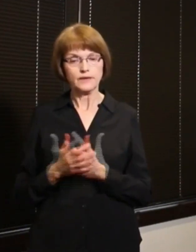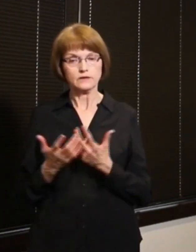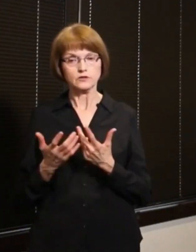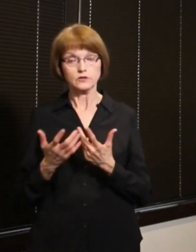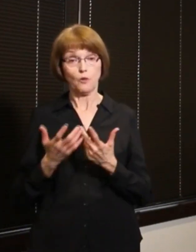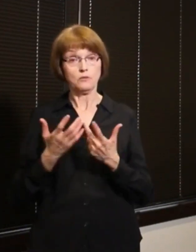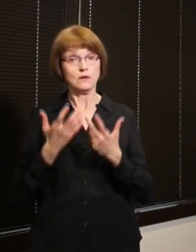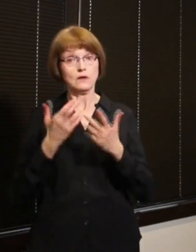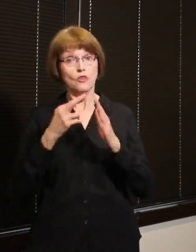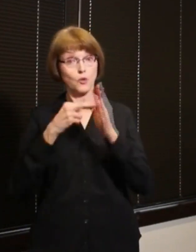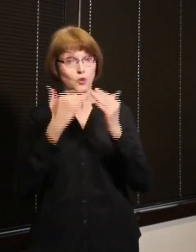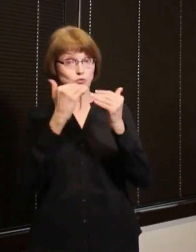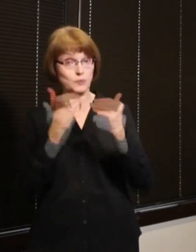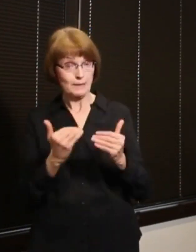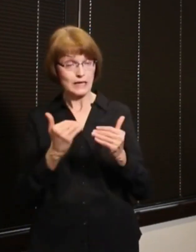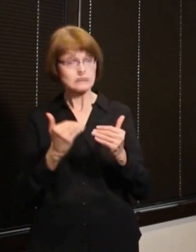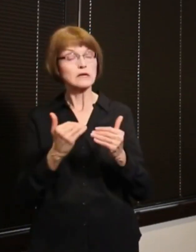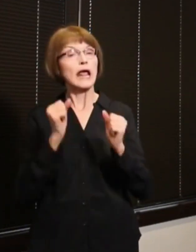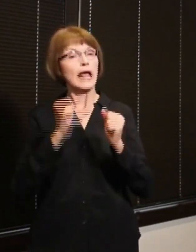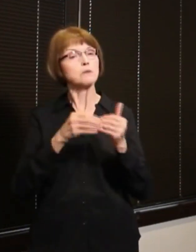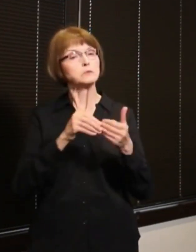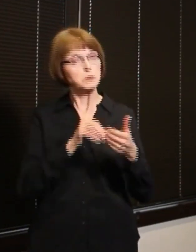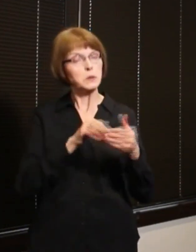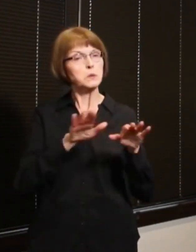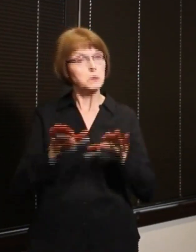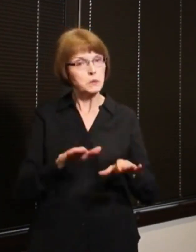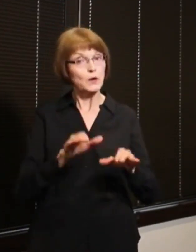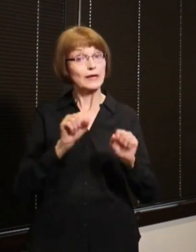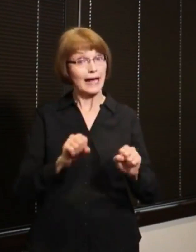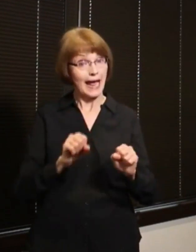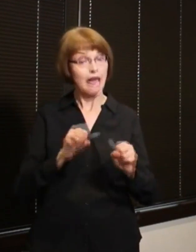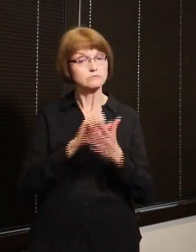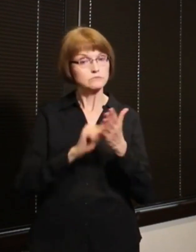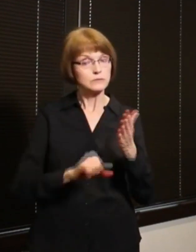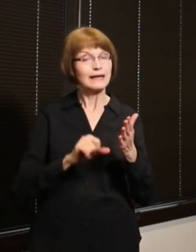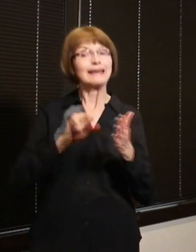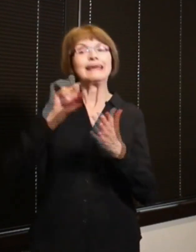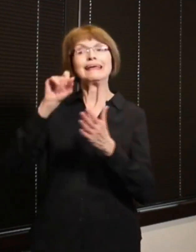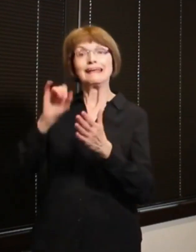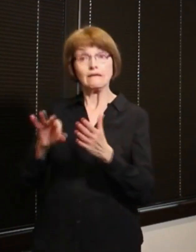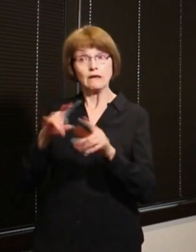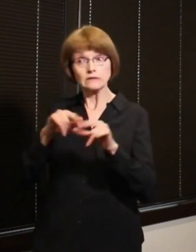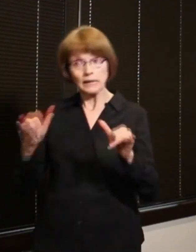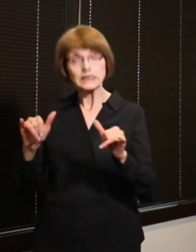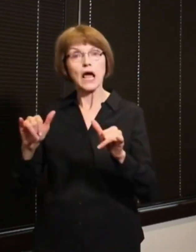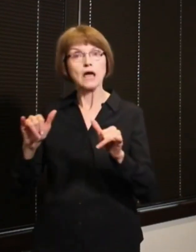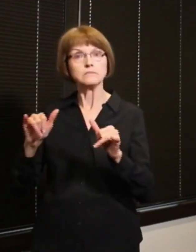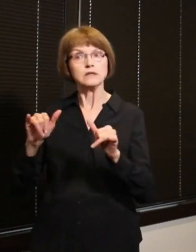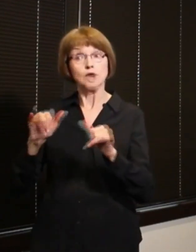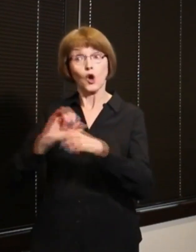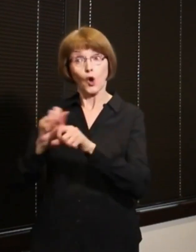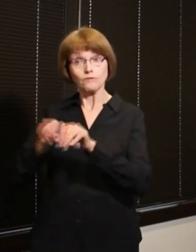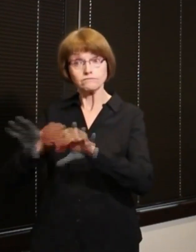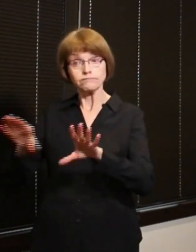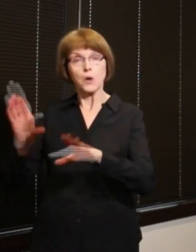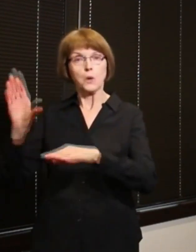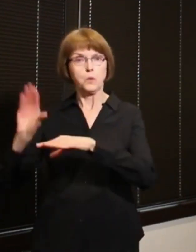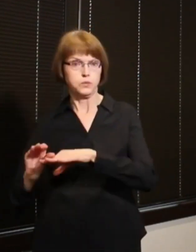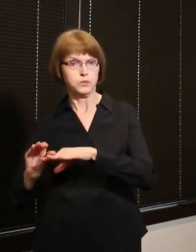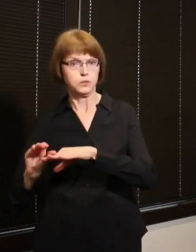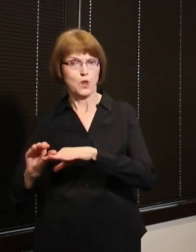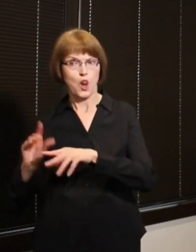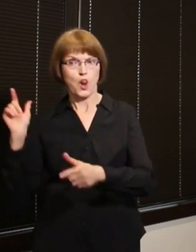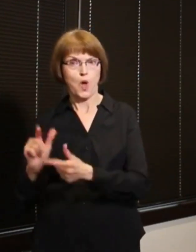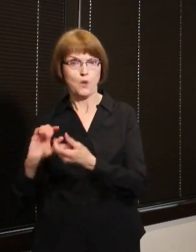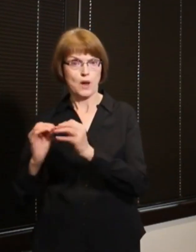restrictions if you do a very good job of keeping transmissions low and so so so